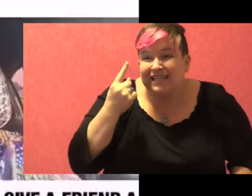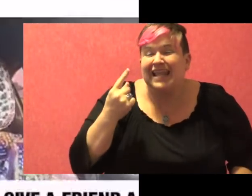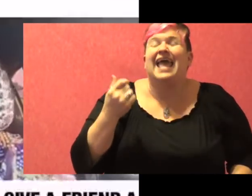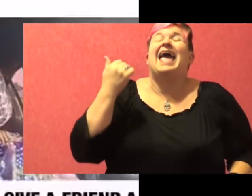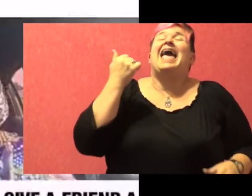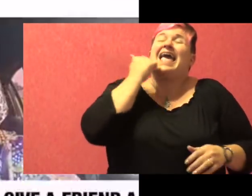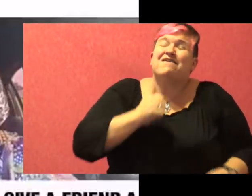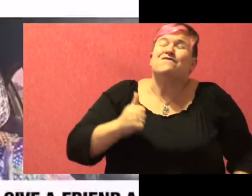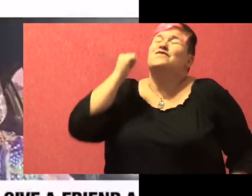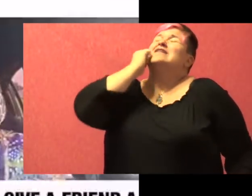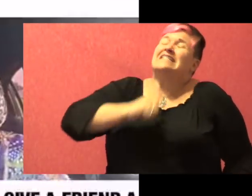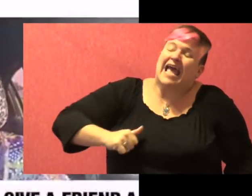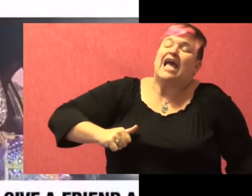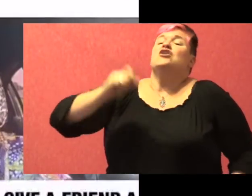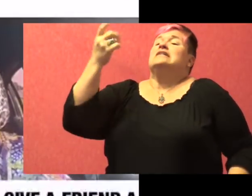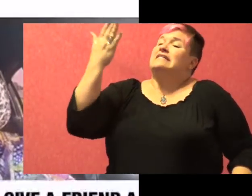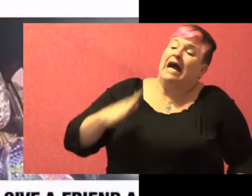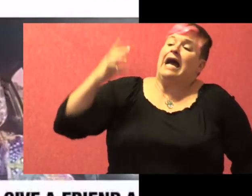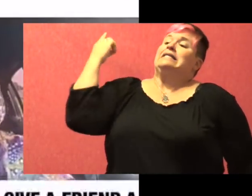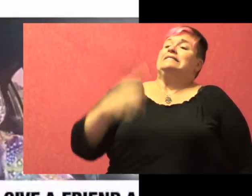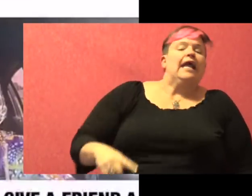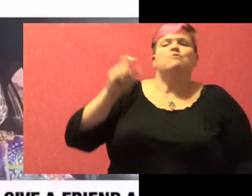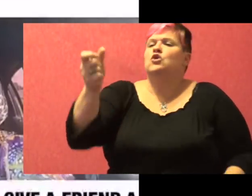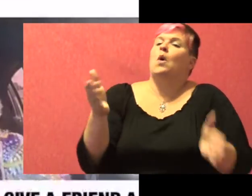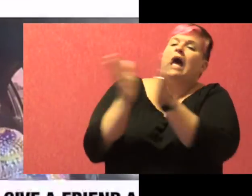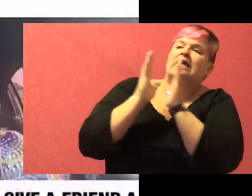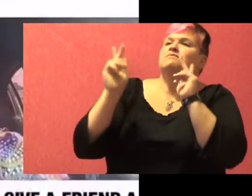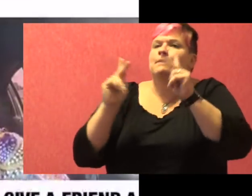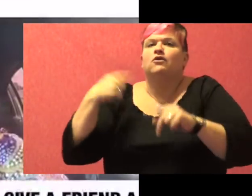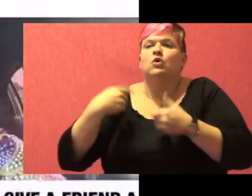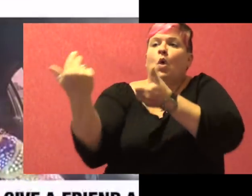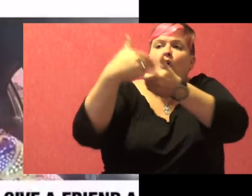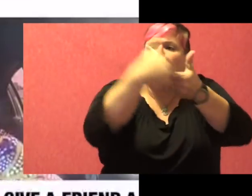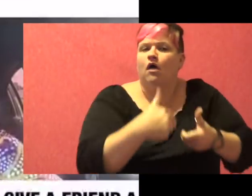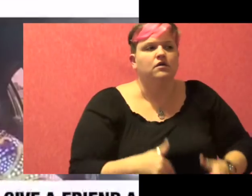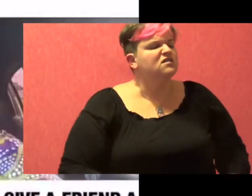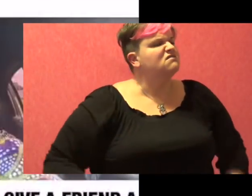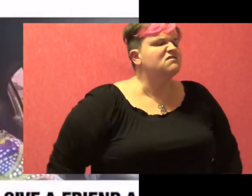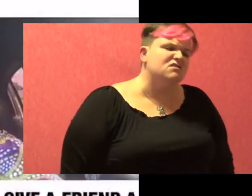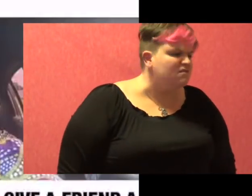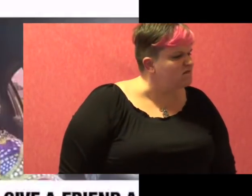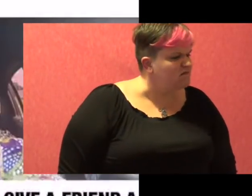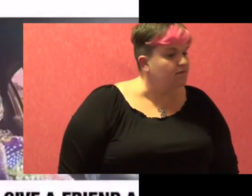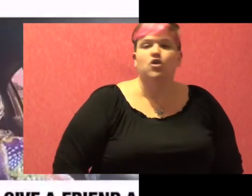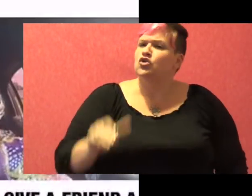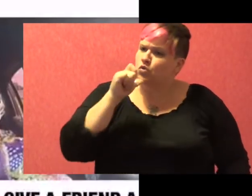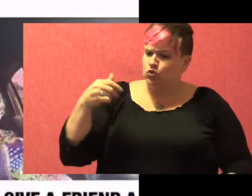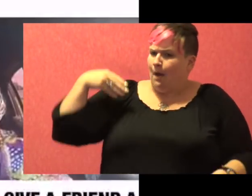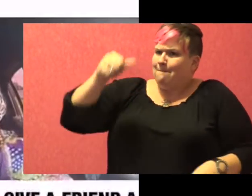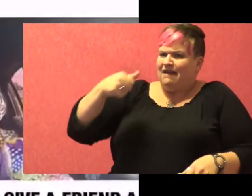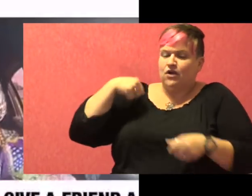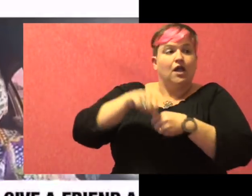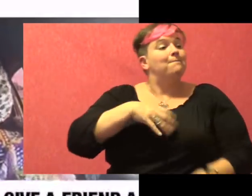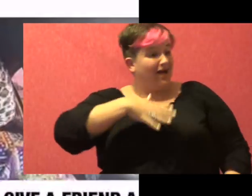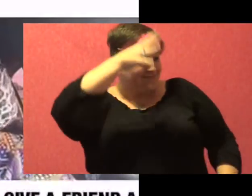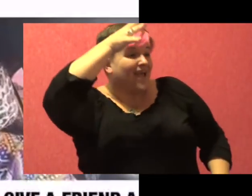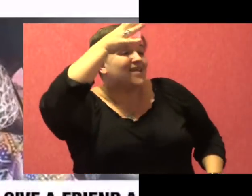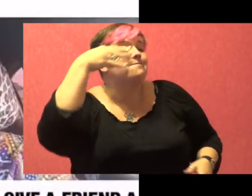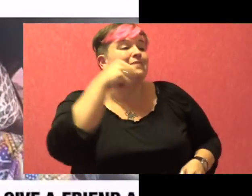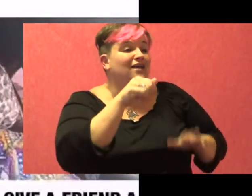goddamn day, you ass poster, they need a damn ride. You don't put no gas in here. I do, my daddy pay child support.